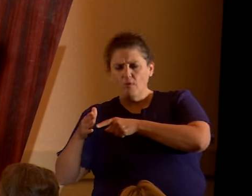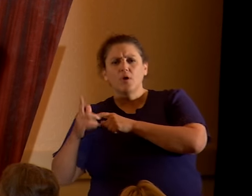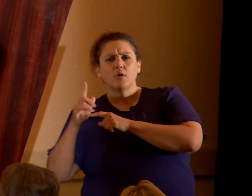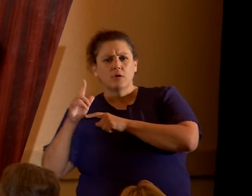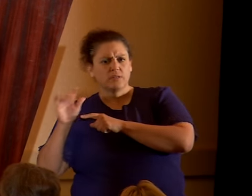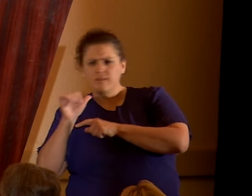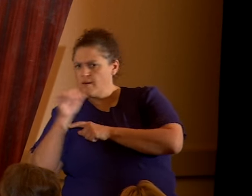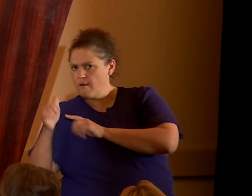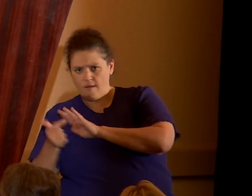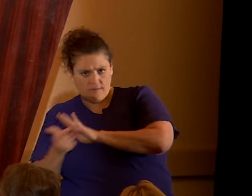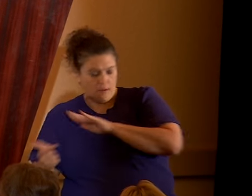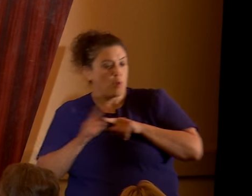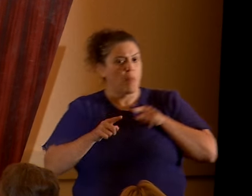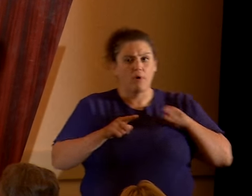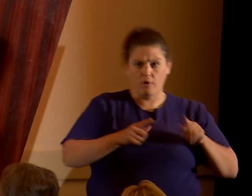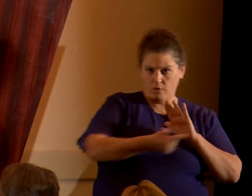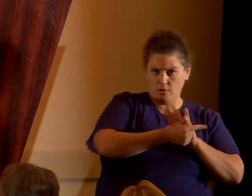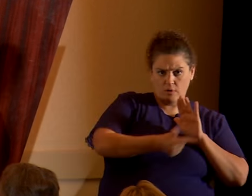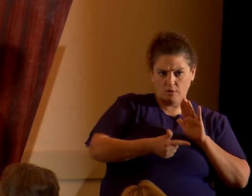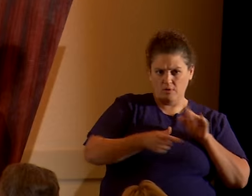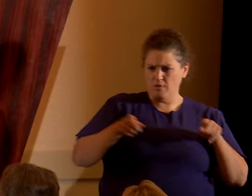is itself an objective moral statement.